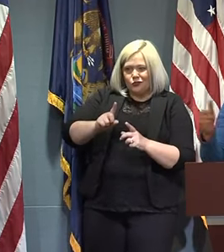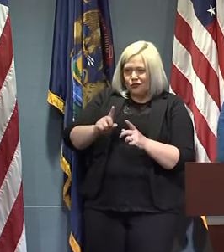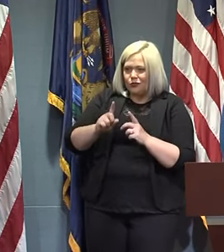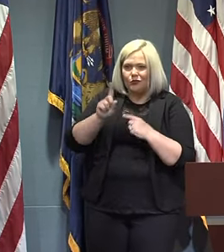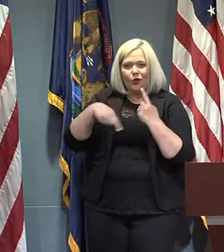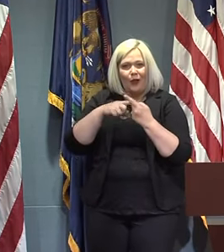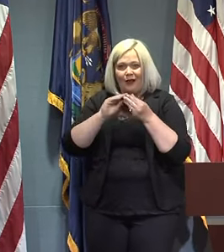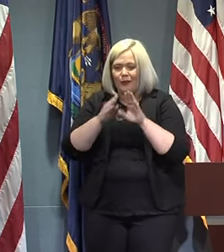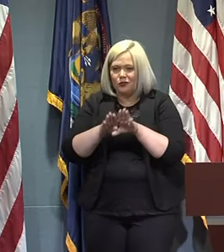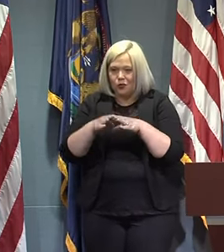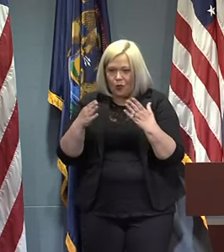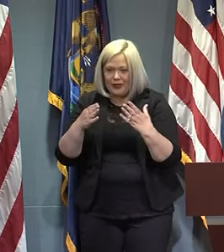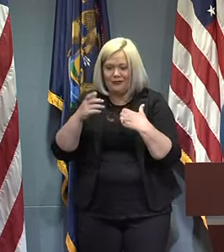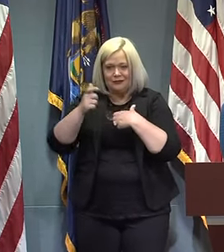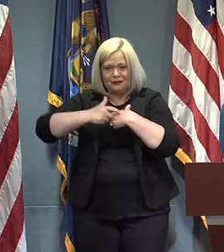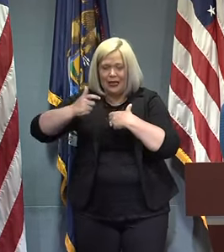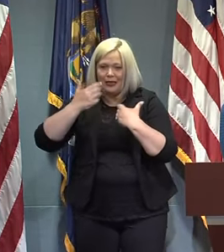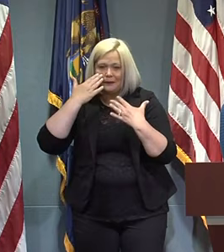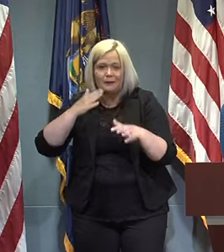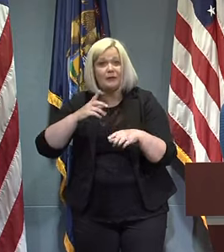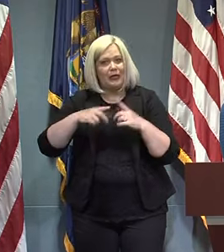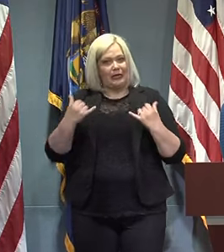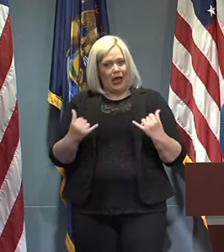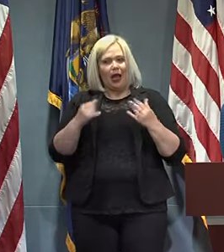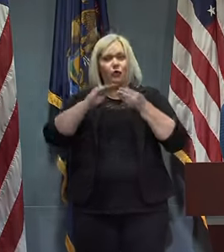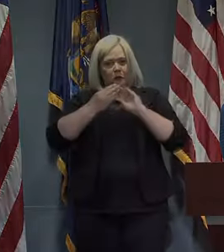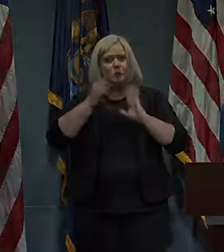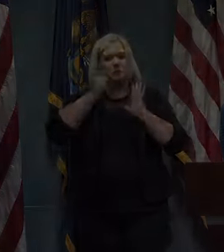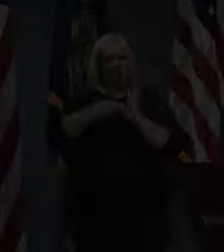would see these numbers, but these numbers give us reason to have confidence we can take this action.